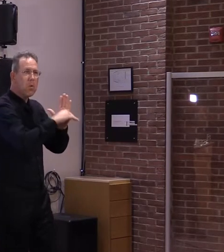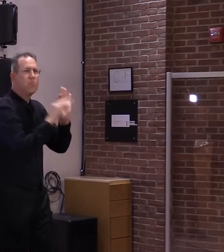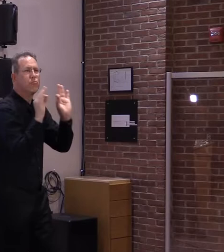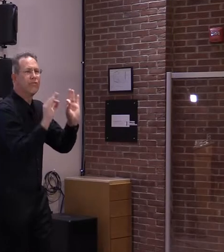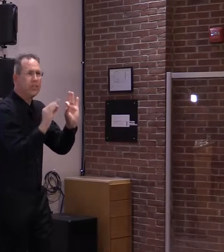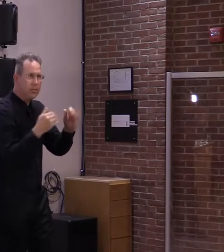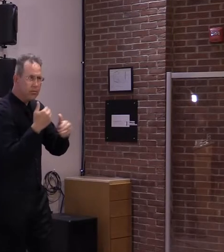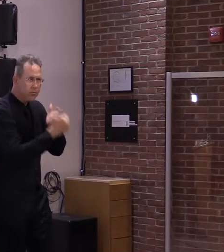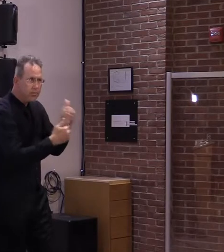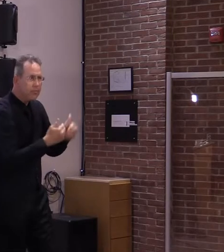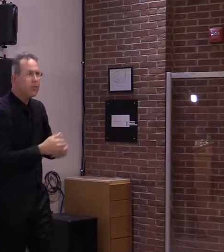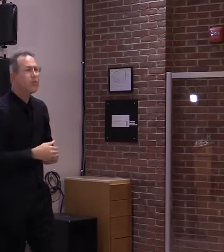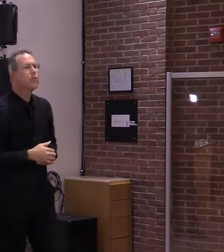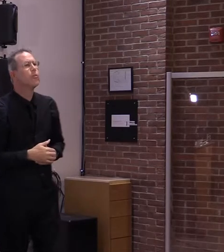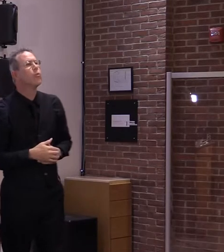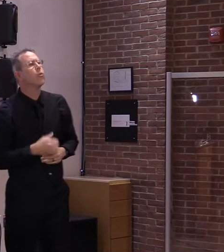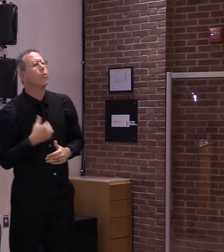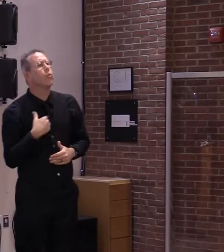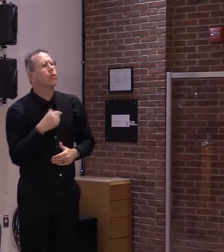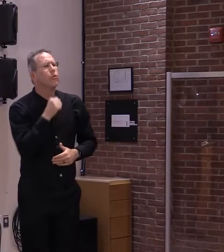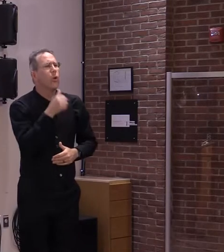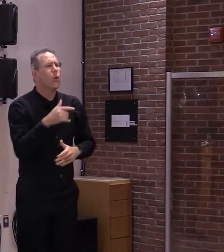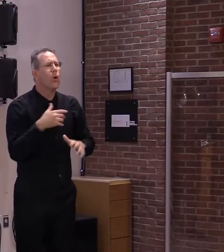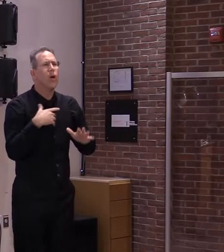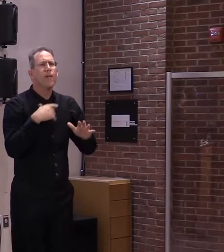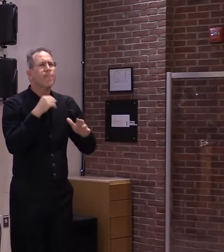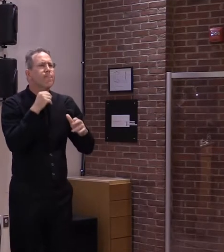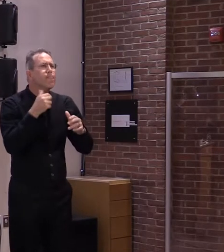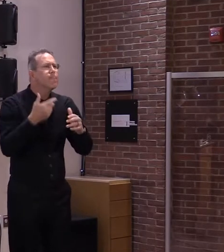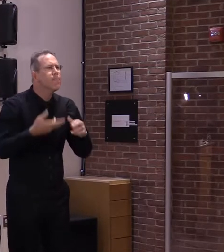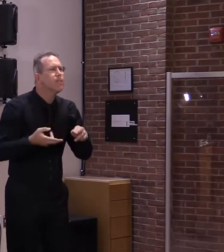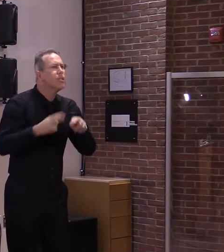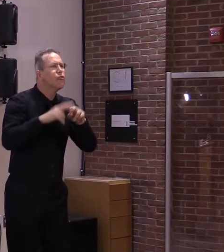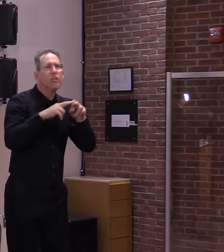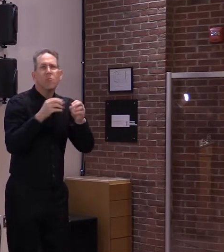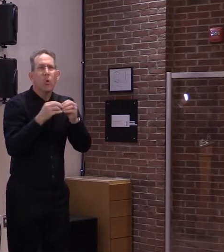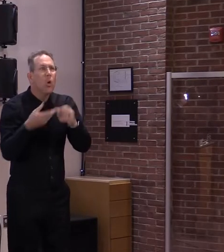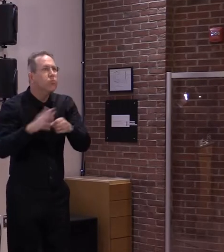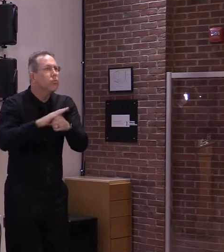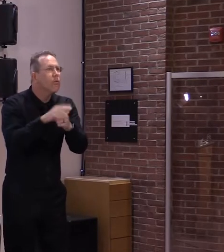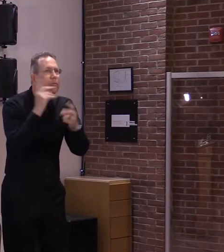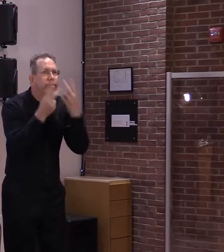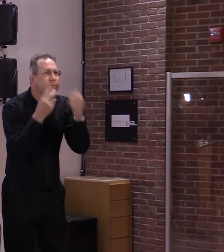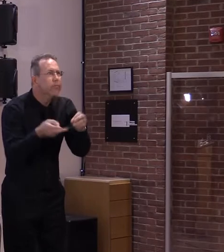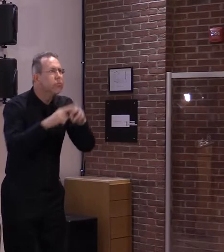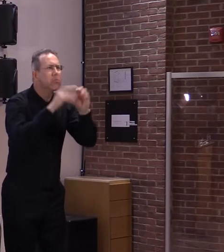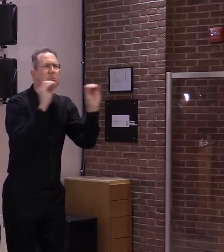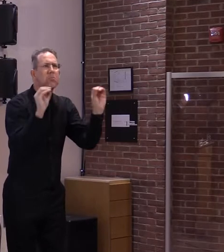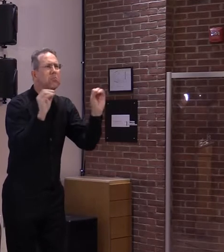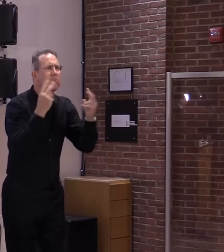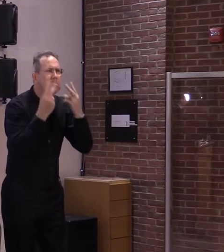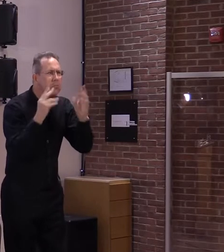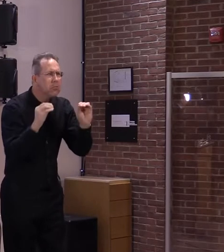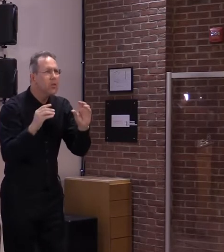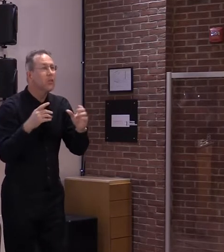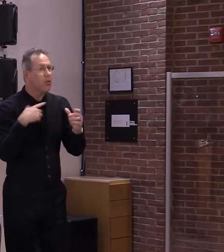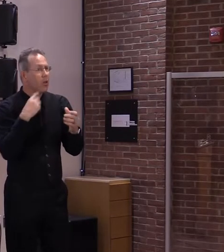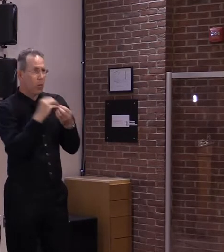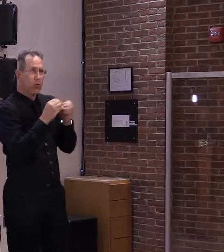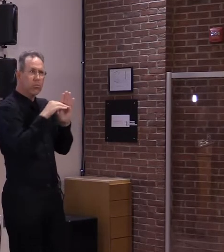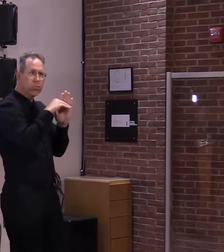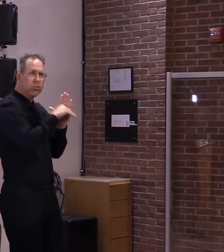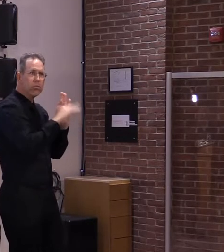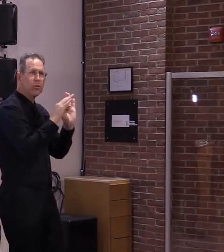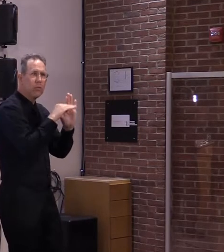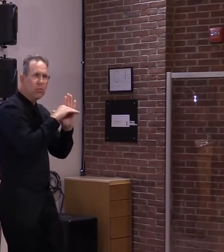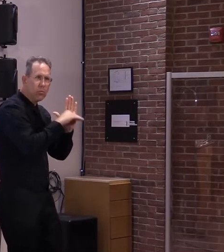indicate any increased viral transmission. In fact, the case rates were going down, and they continue to go down during that 10- to